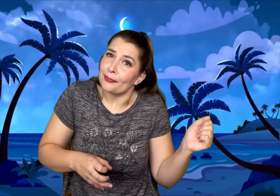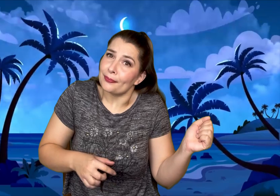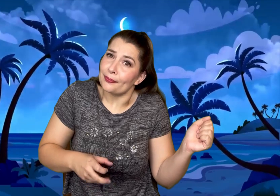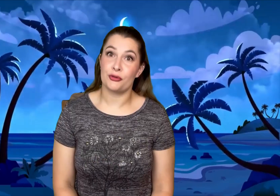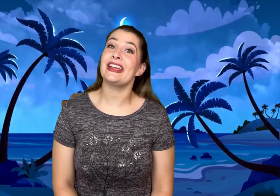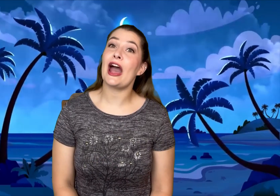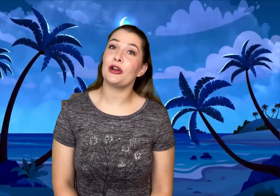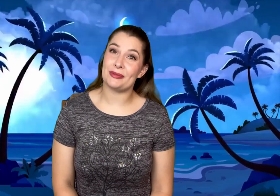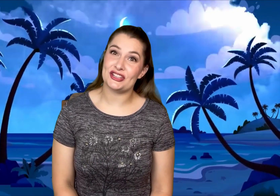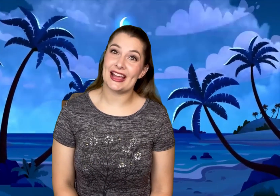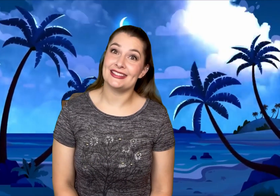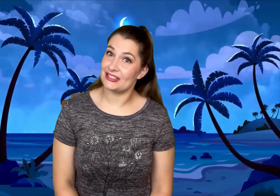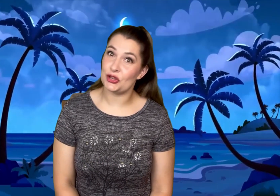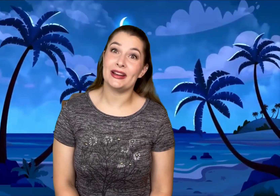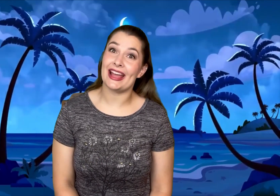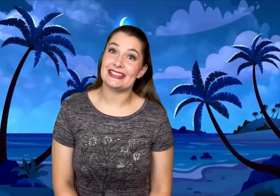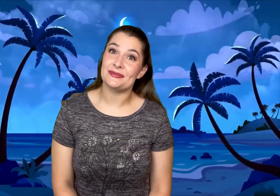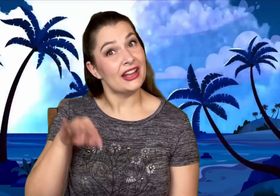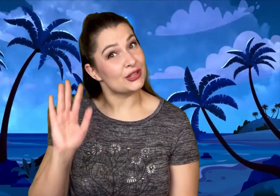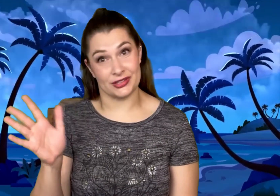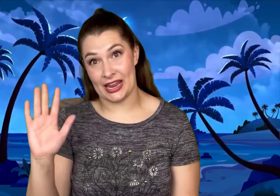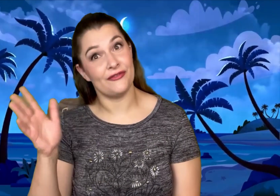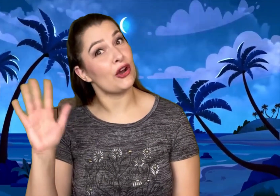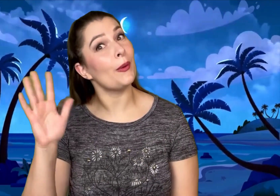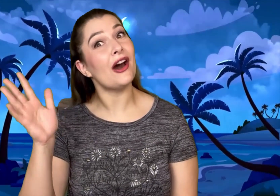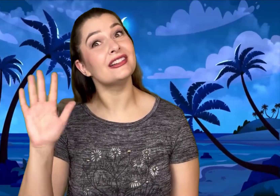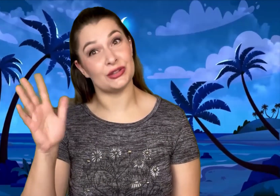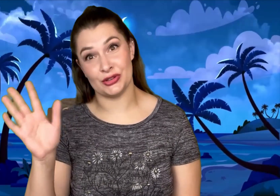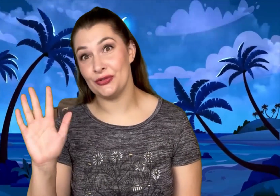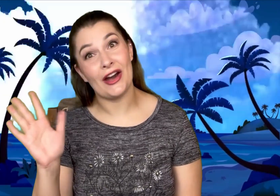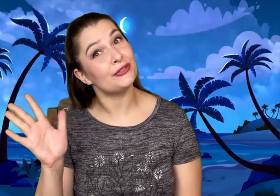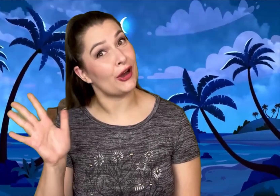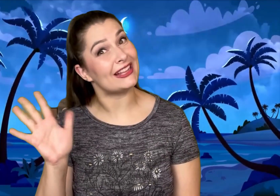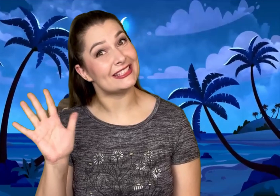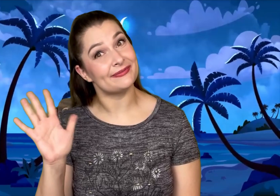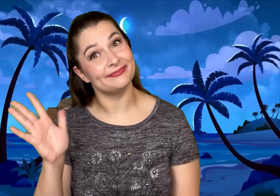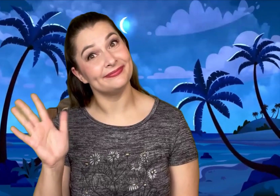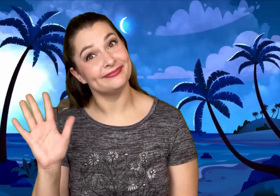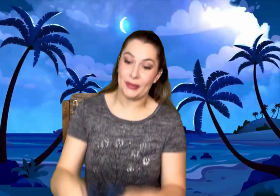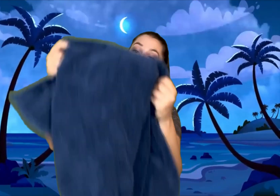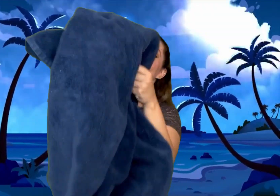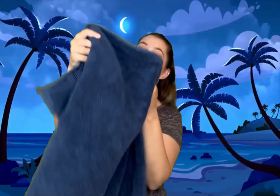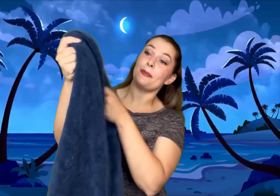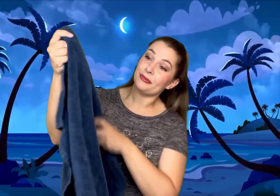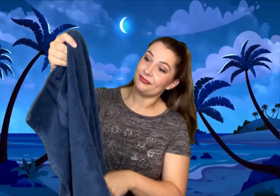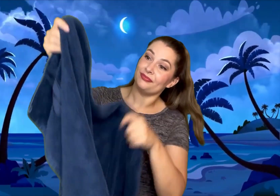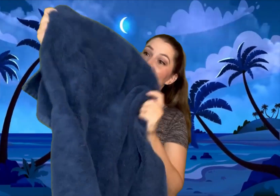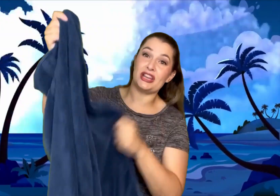Bring our beach night to an end! To say farewell to newfound friends! Pick our things up! Shake